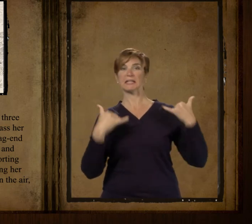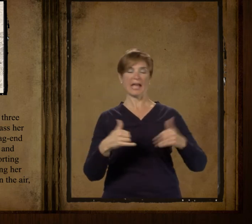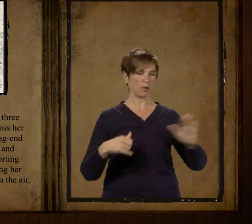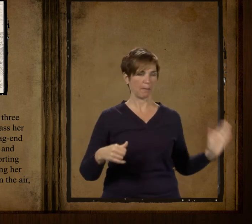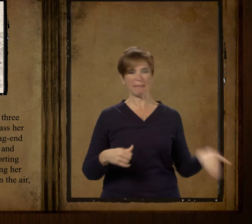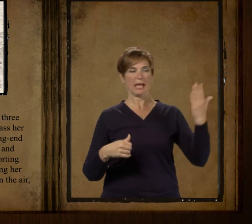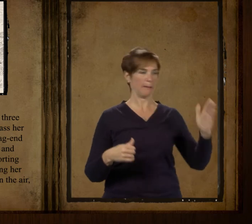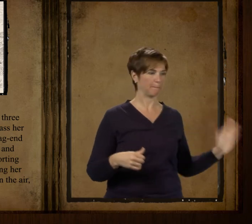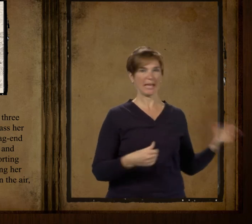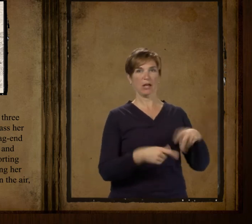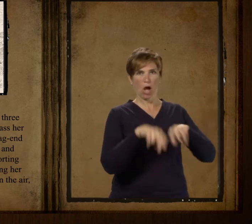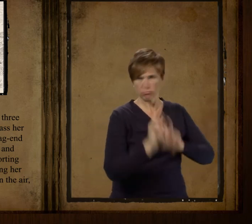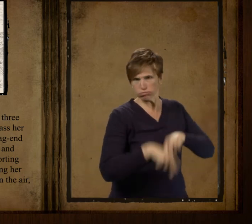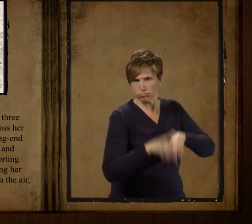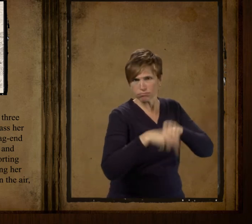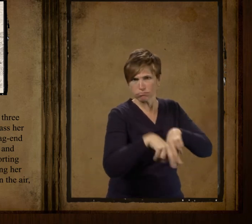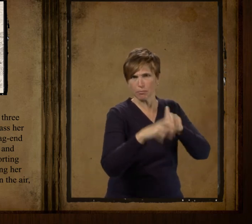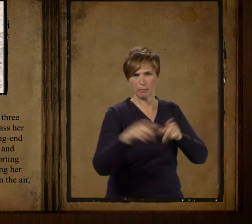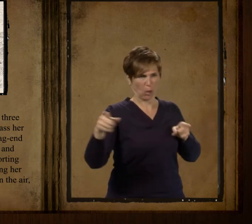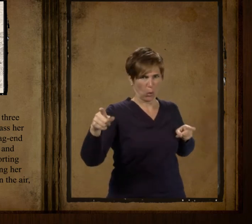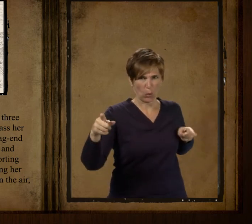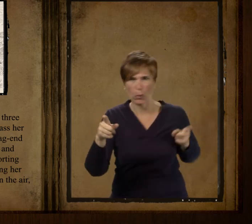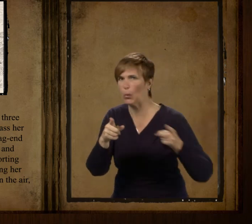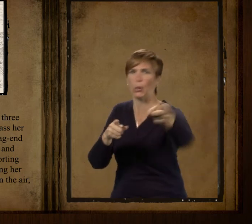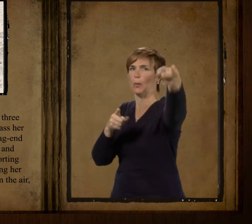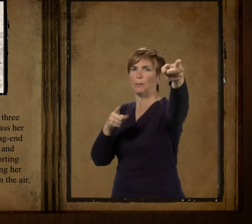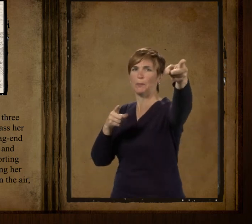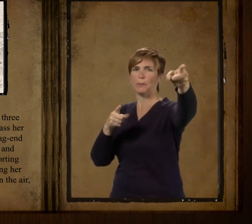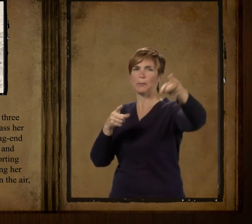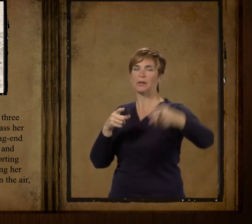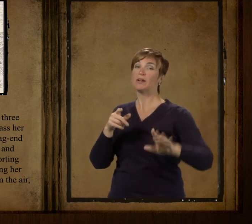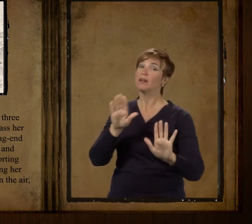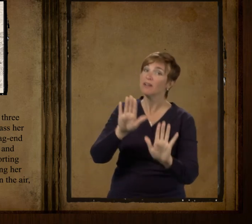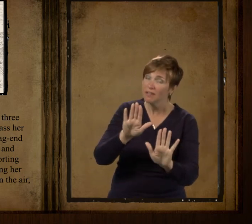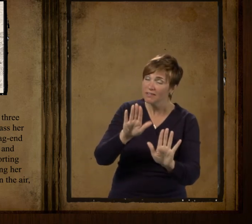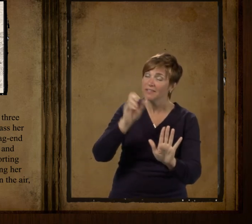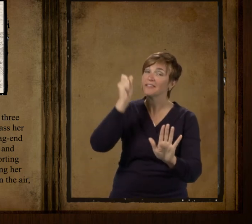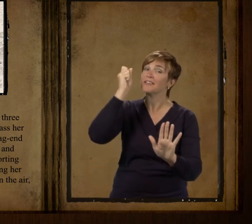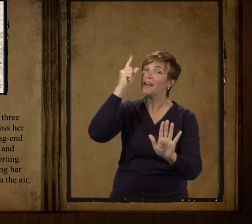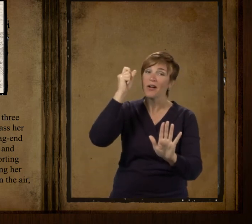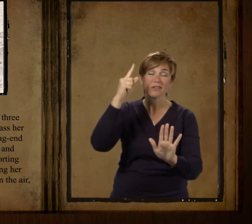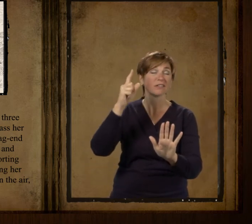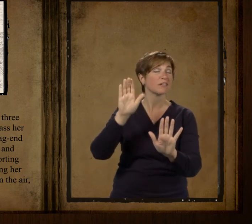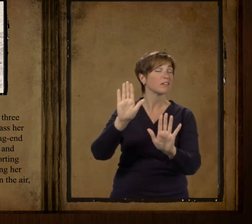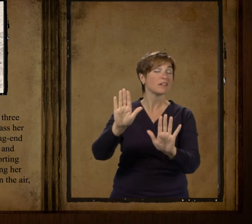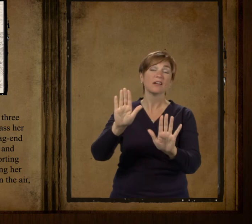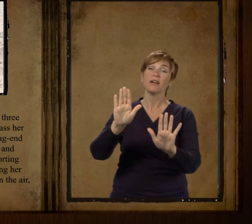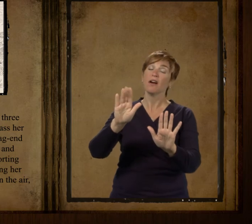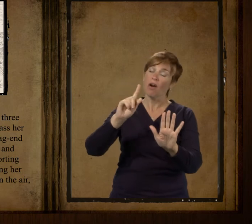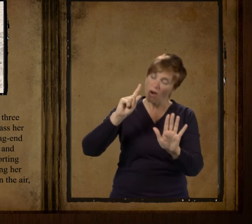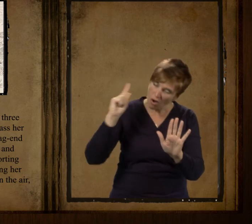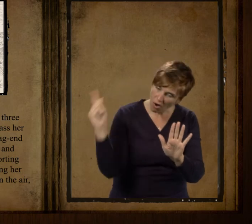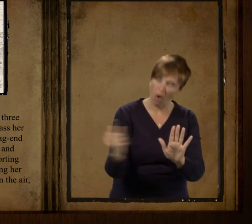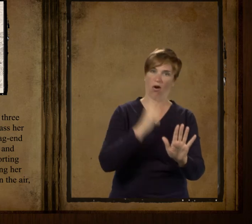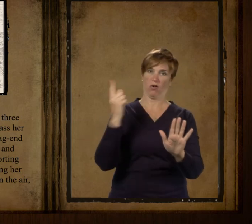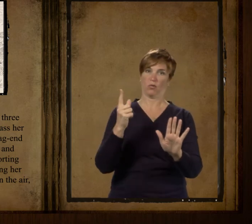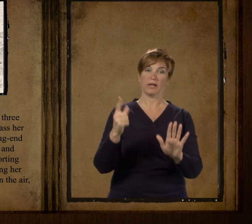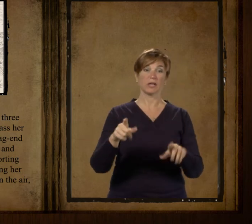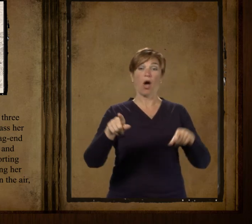always at the fag end of the race she'd get excited and desperate like and come cavorting and straddling